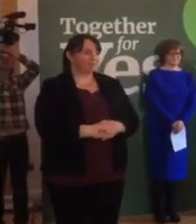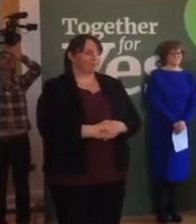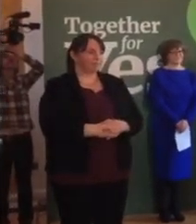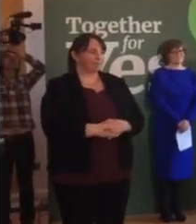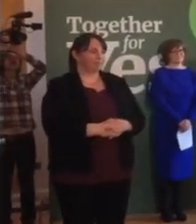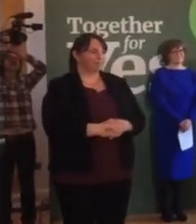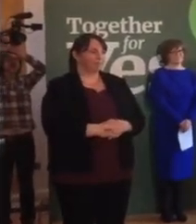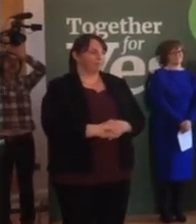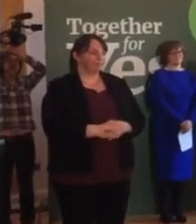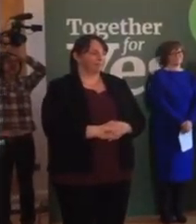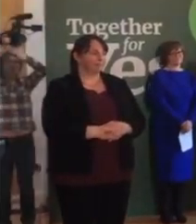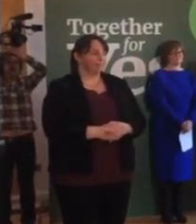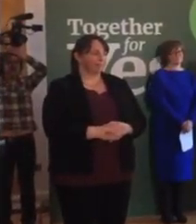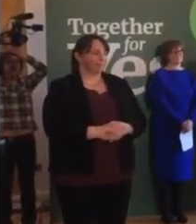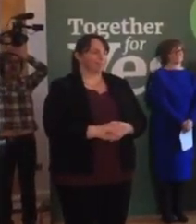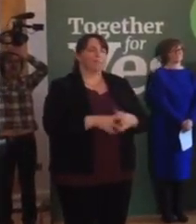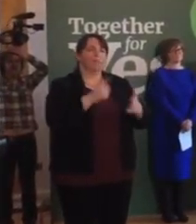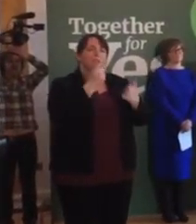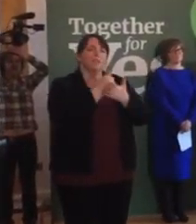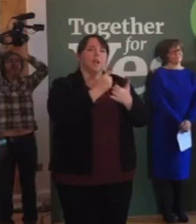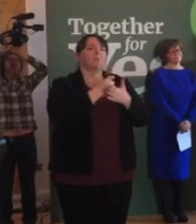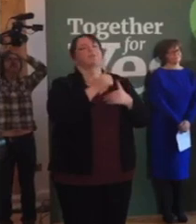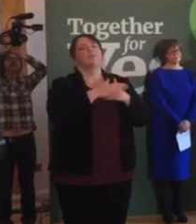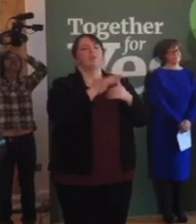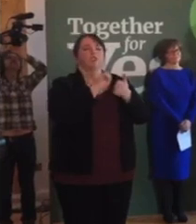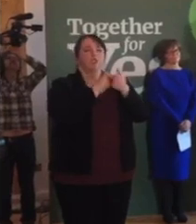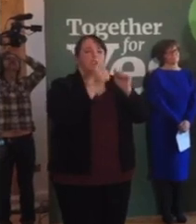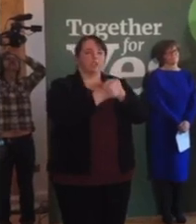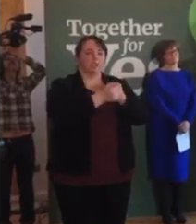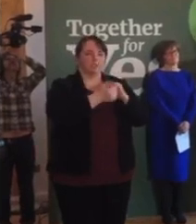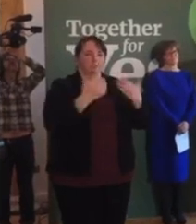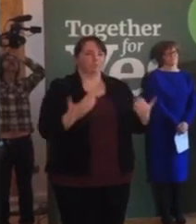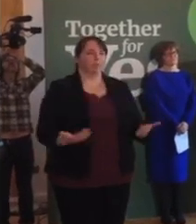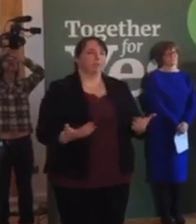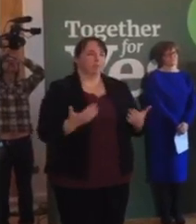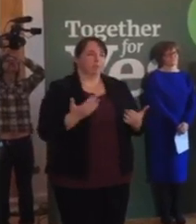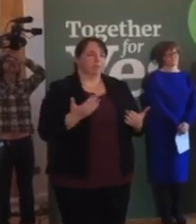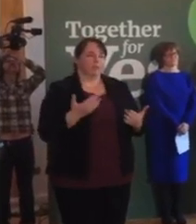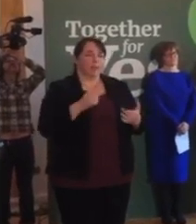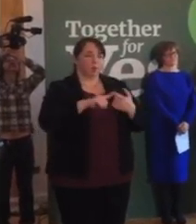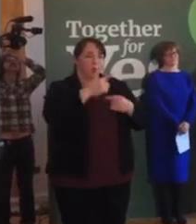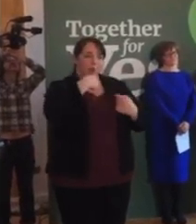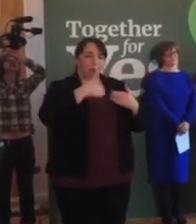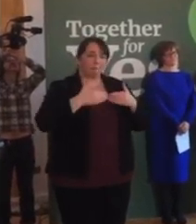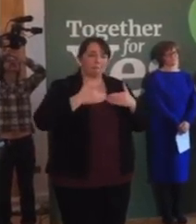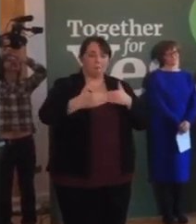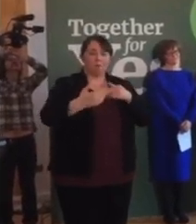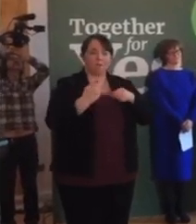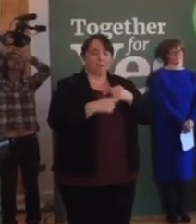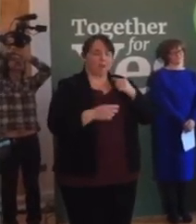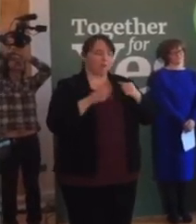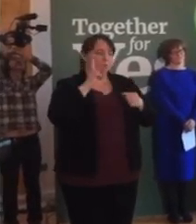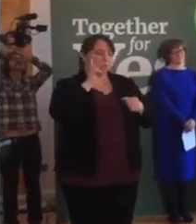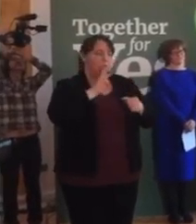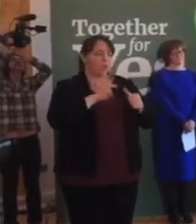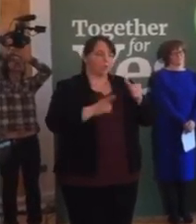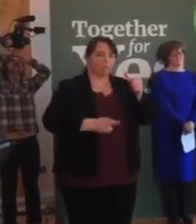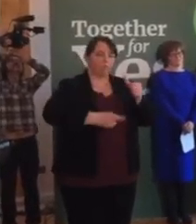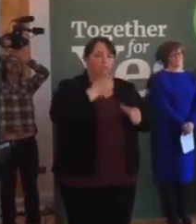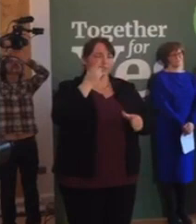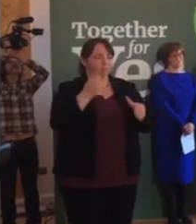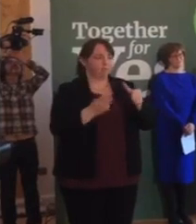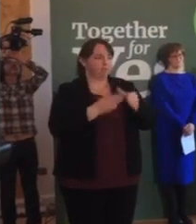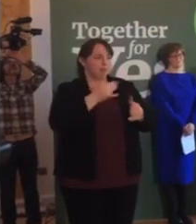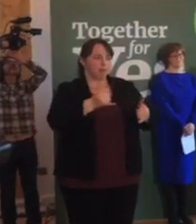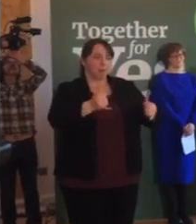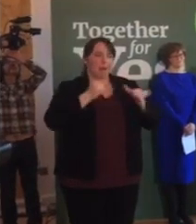The time for change has come. And we are more than ready and willing and able